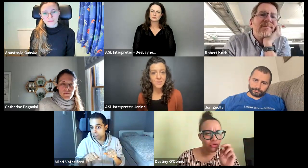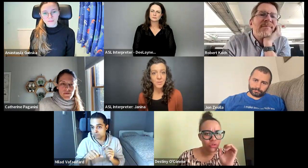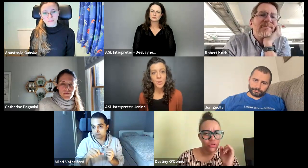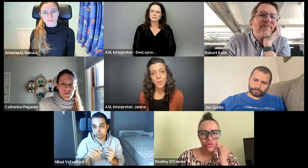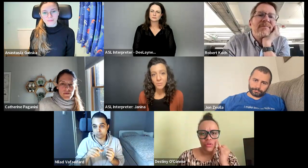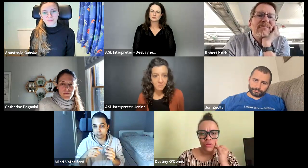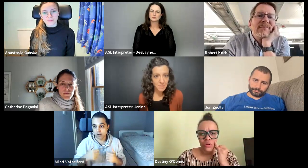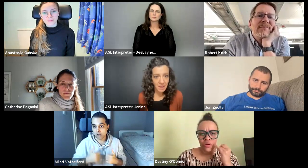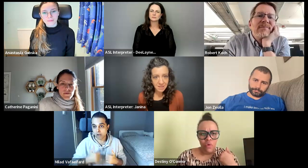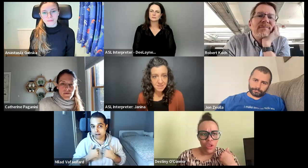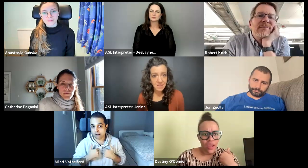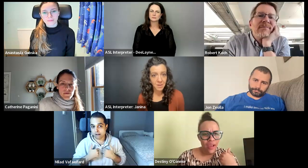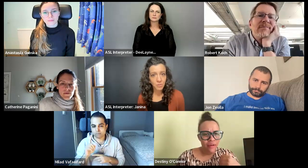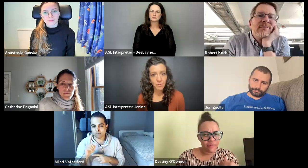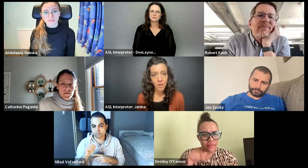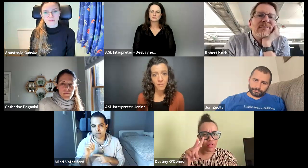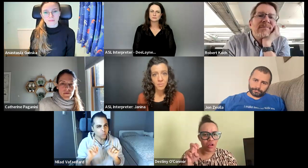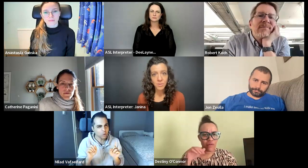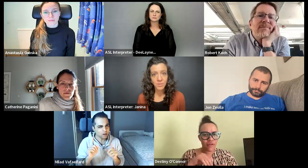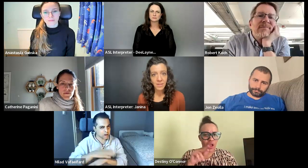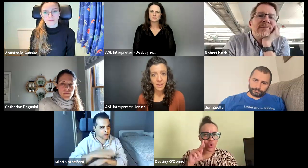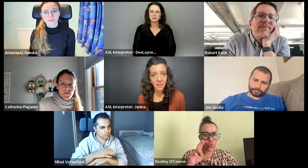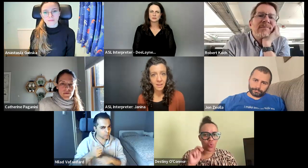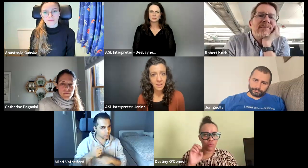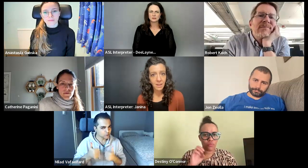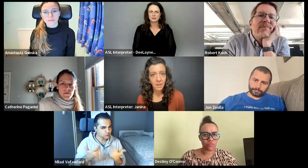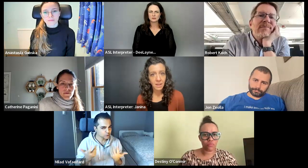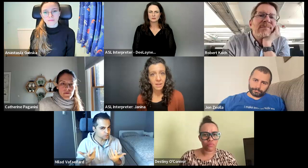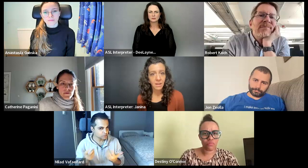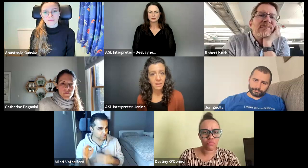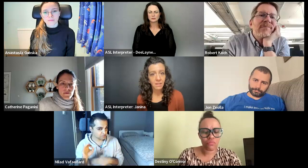have a sense of the space. I don't know if you feel comfortable doing that.